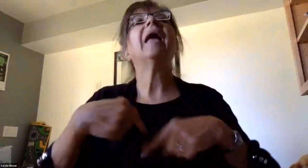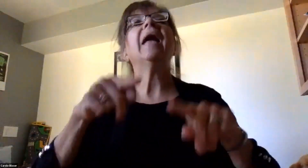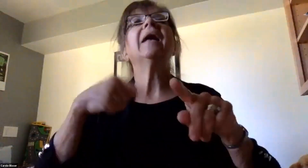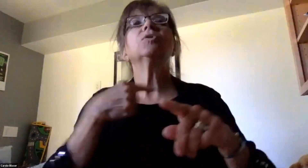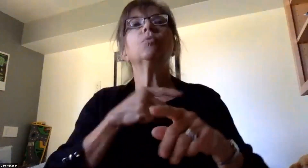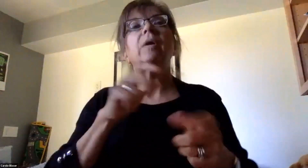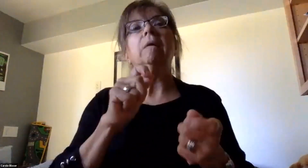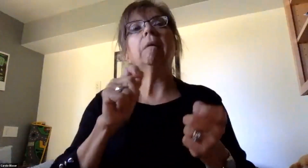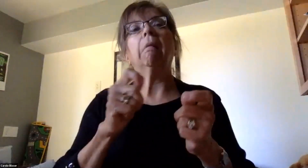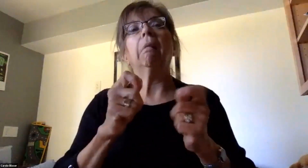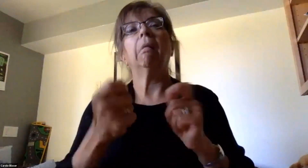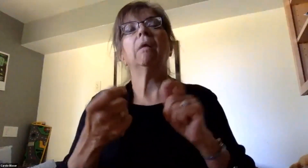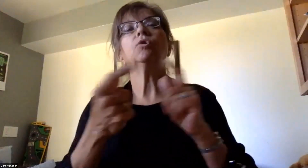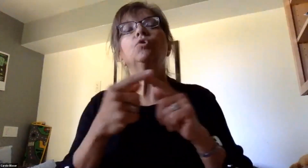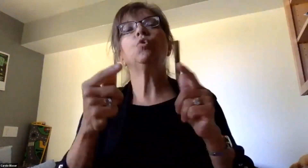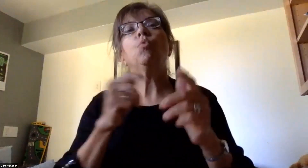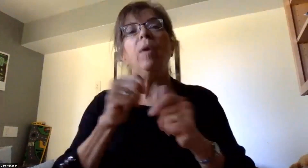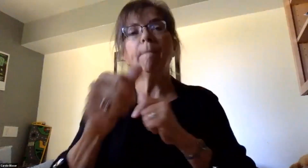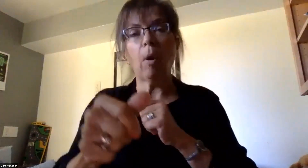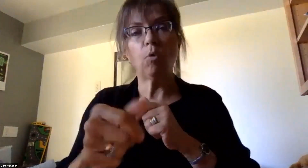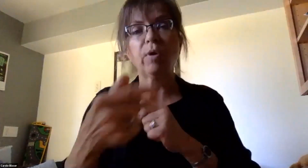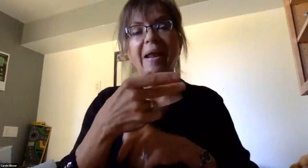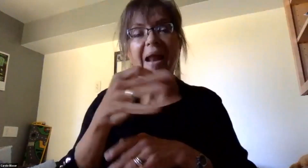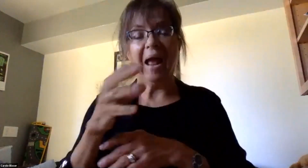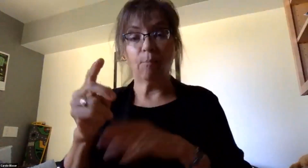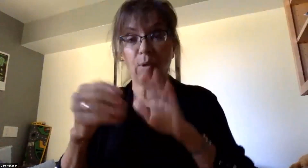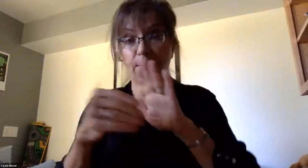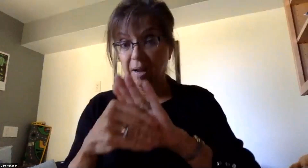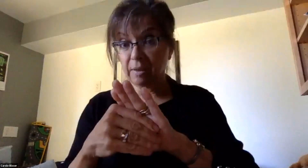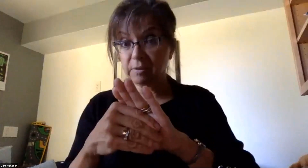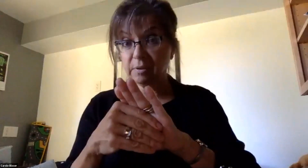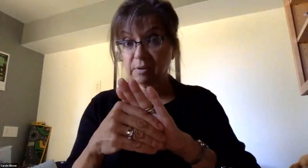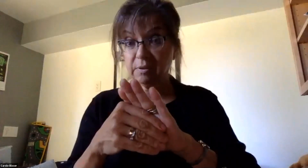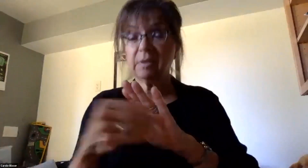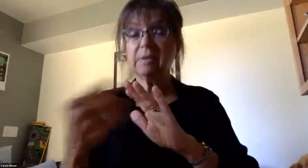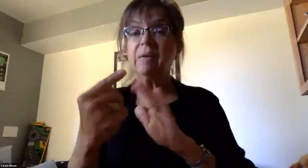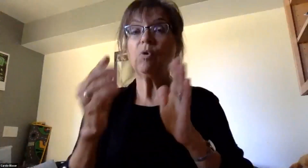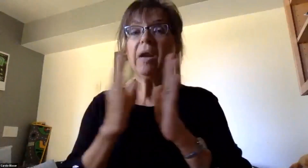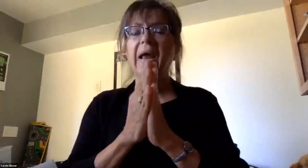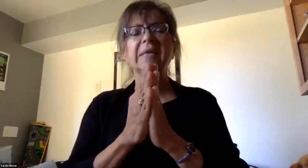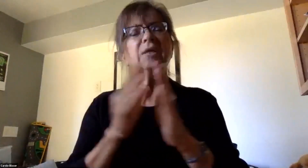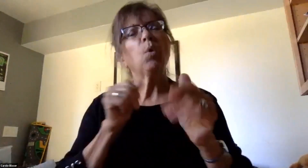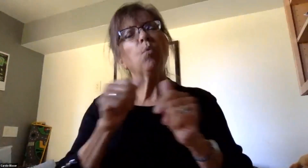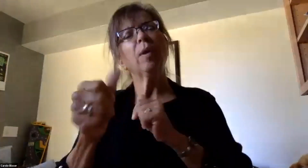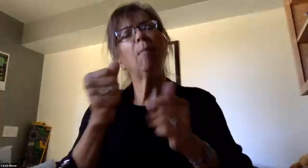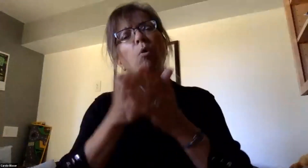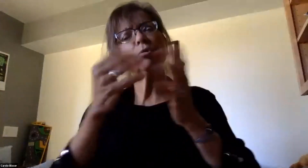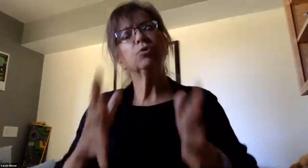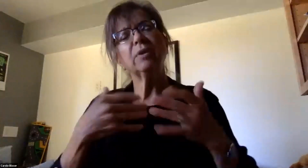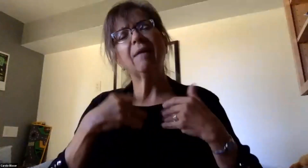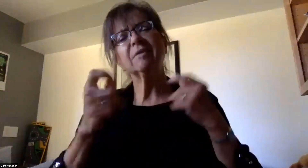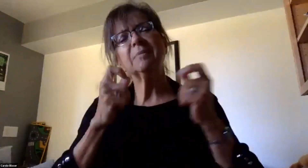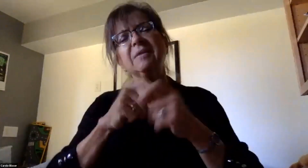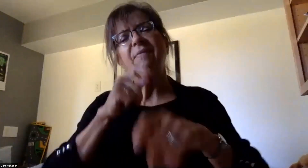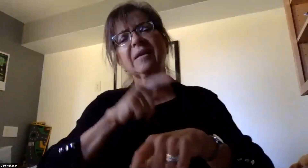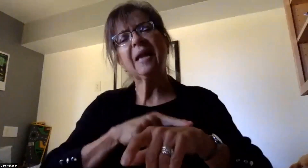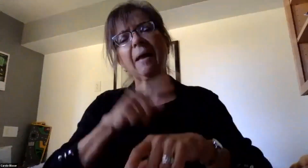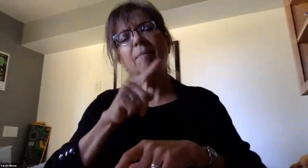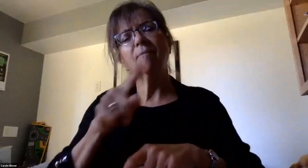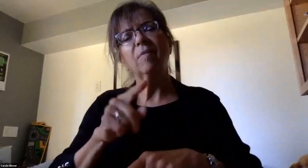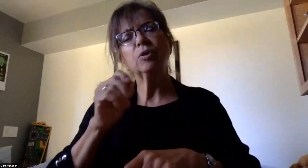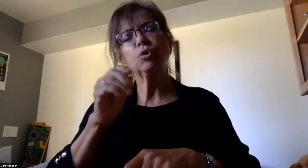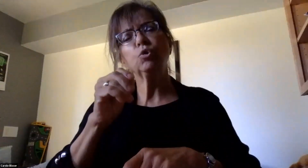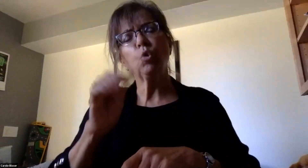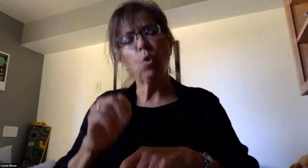to remote and hybrid models, the question was asked, remote students have specific times to be on Zoom for live teaching